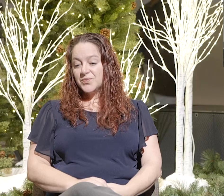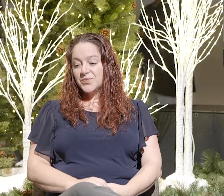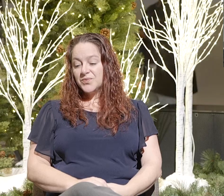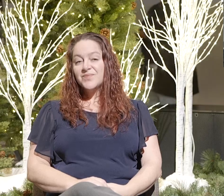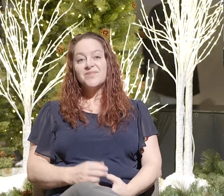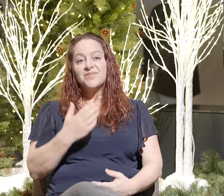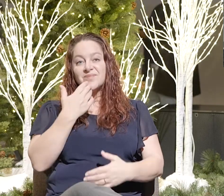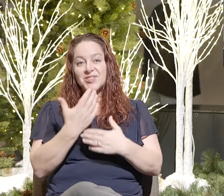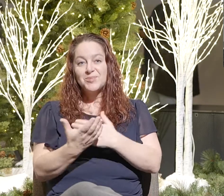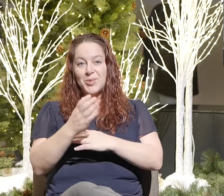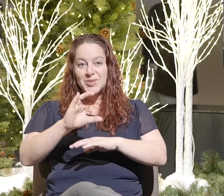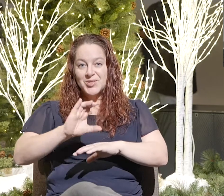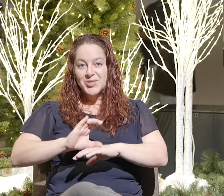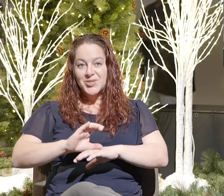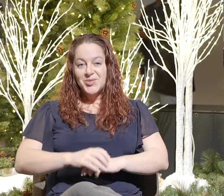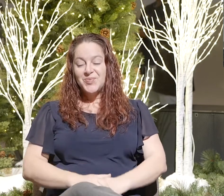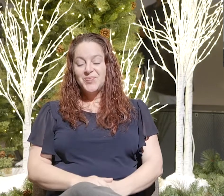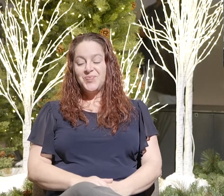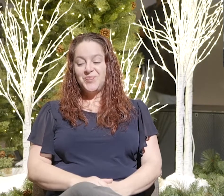Good morning, church.